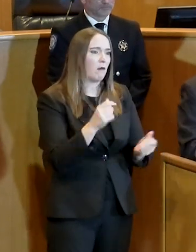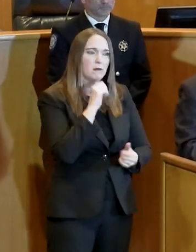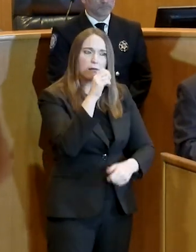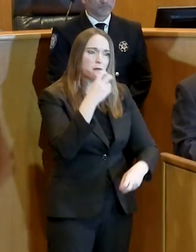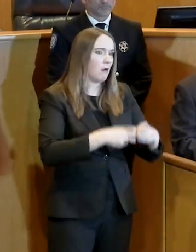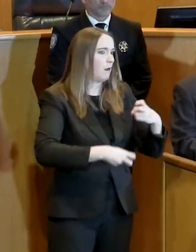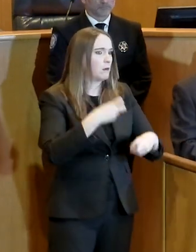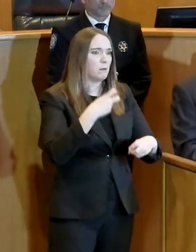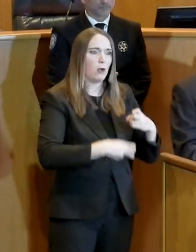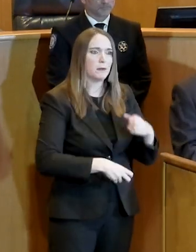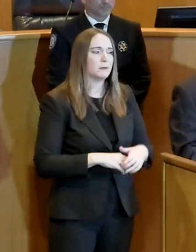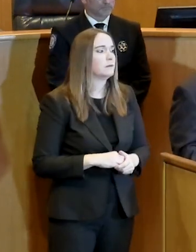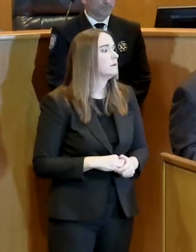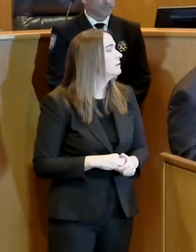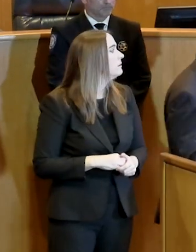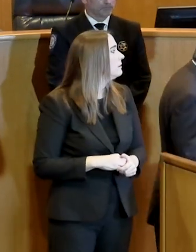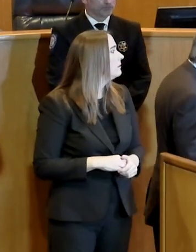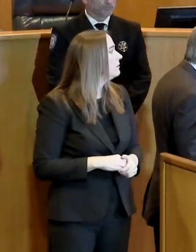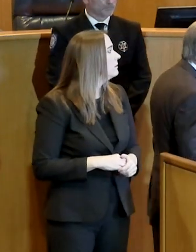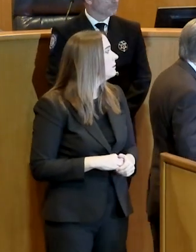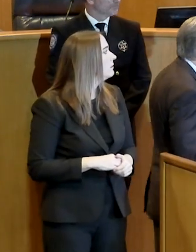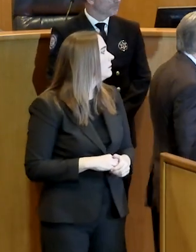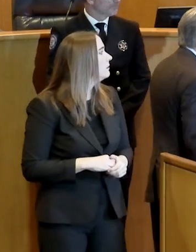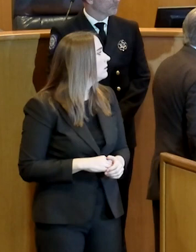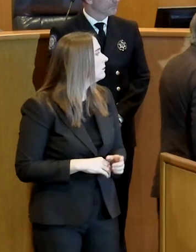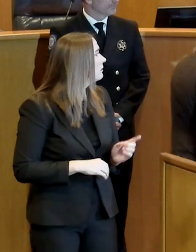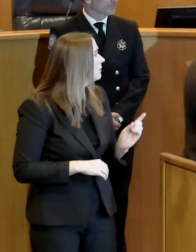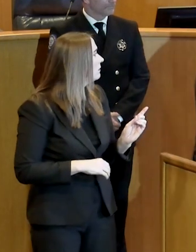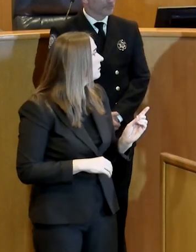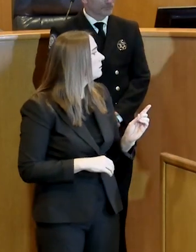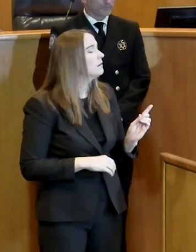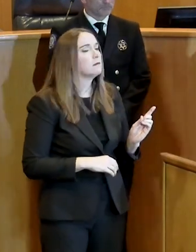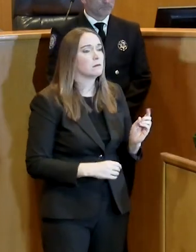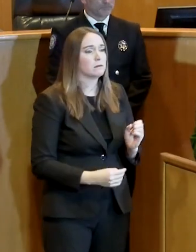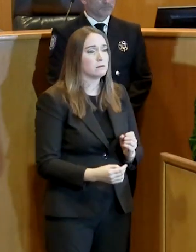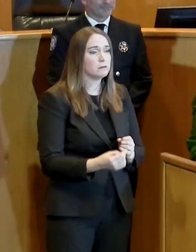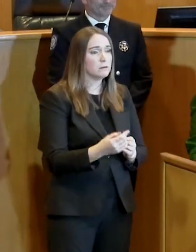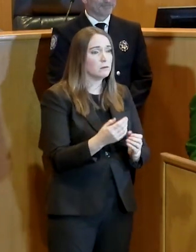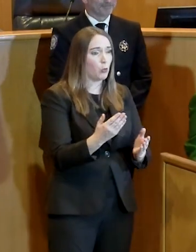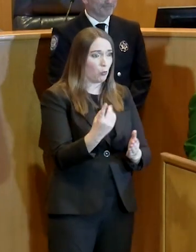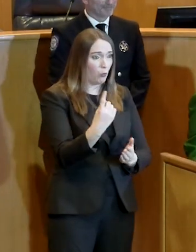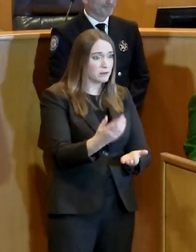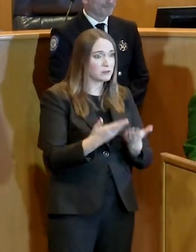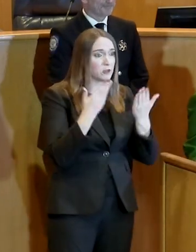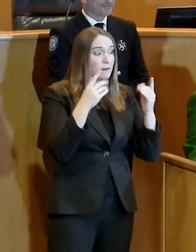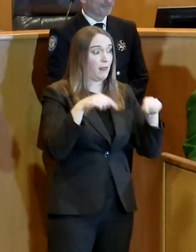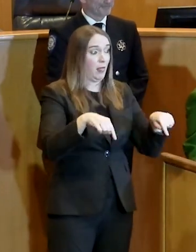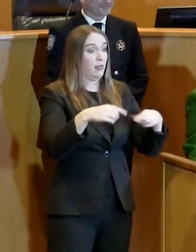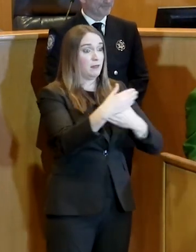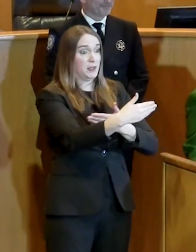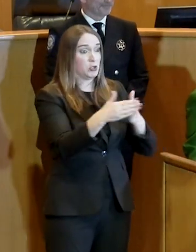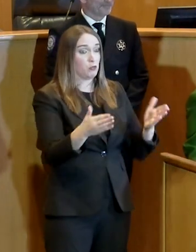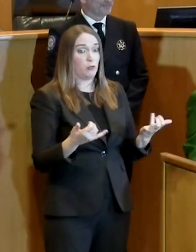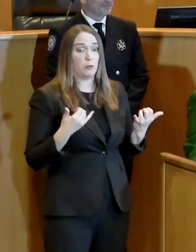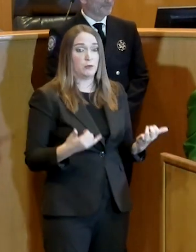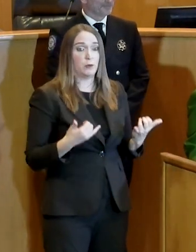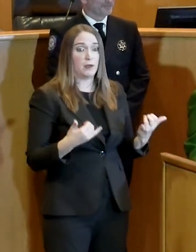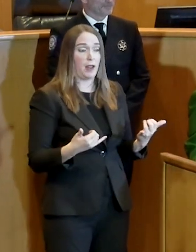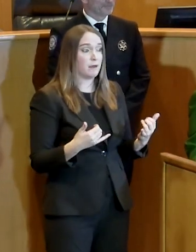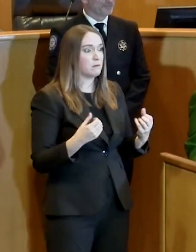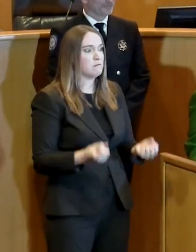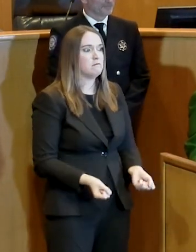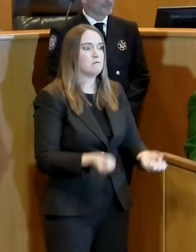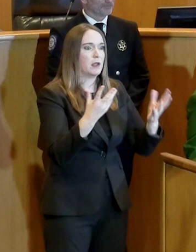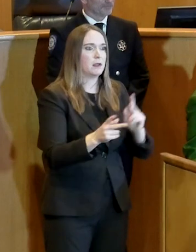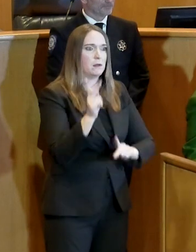other? Okay. Let me say one quick suggestion. There are a lot of experts in this room. Our fire chief is